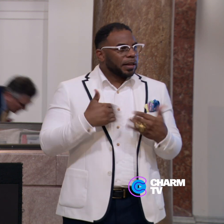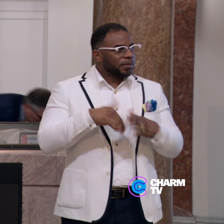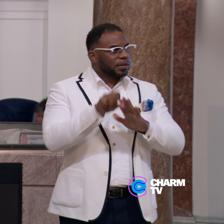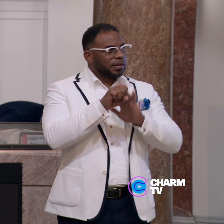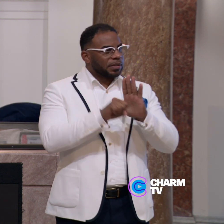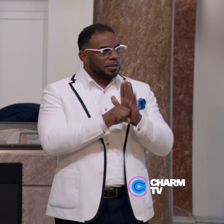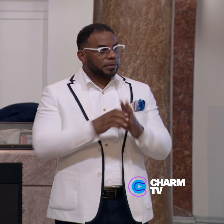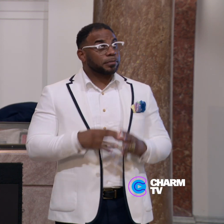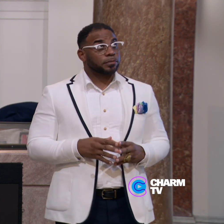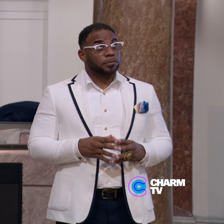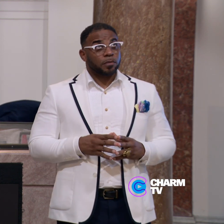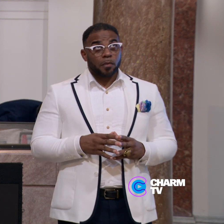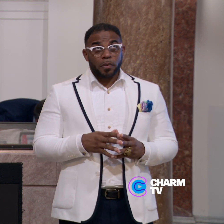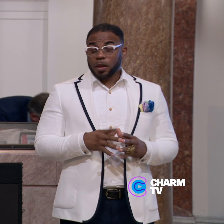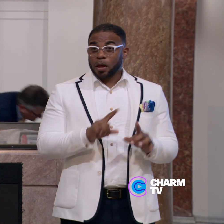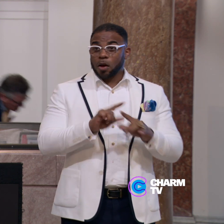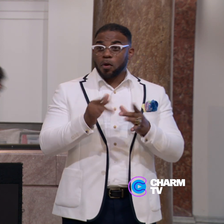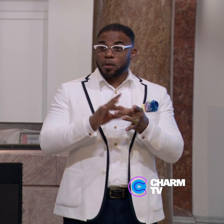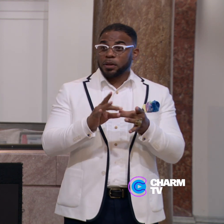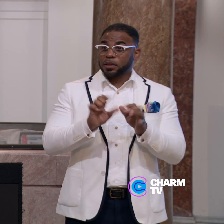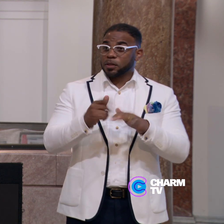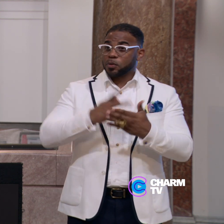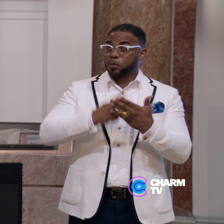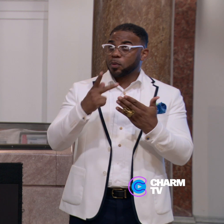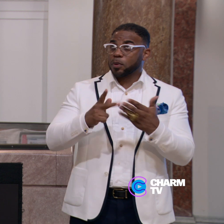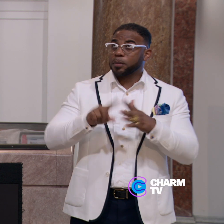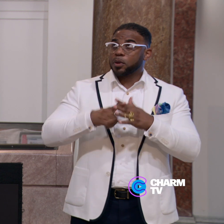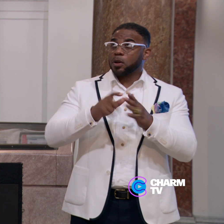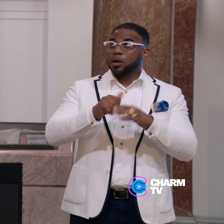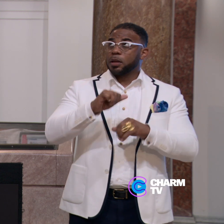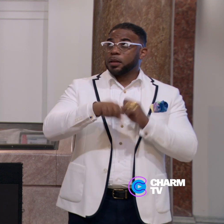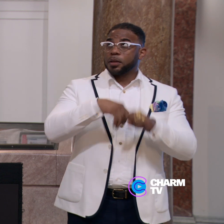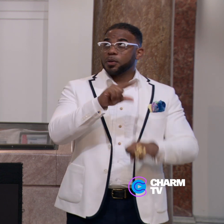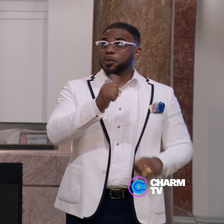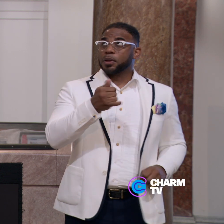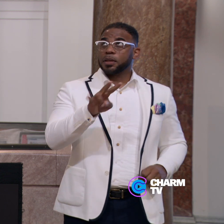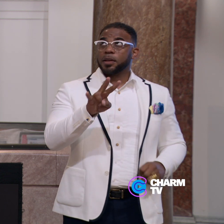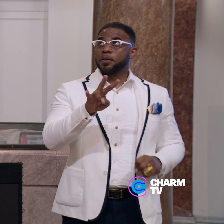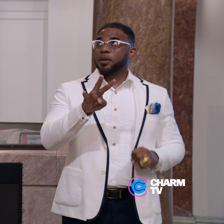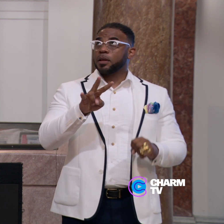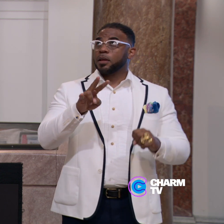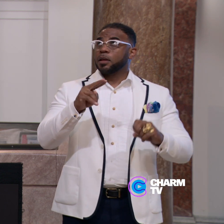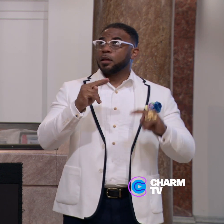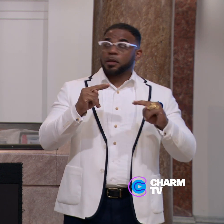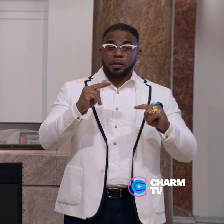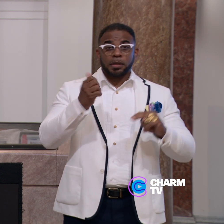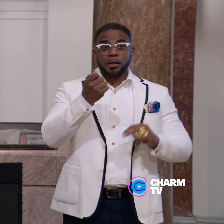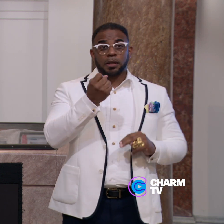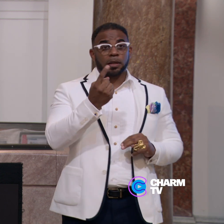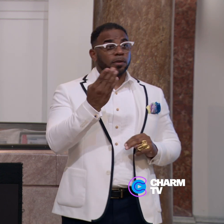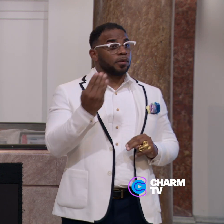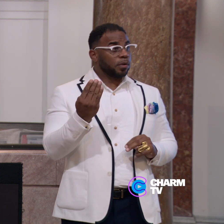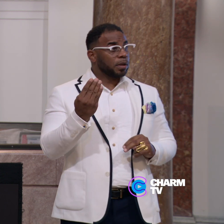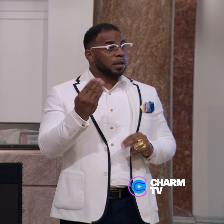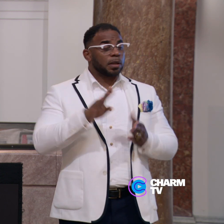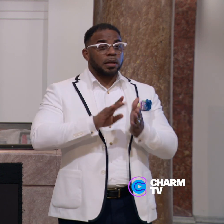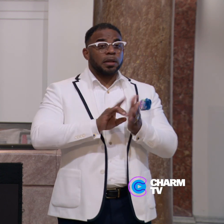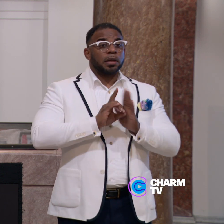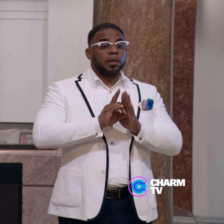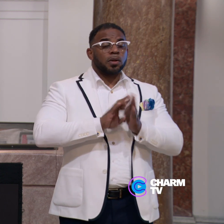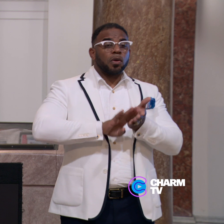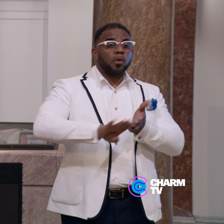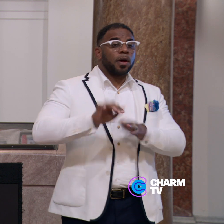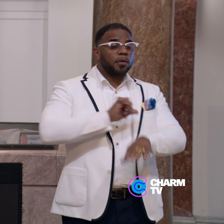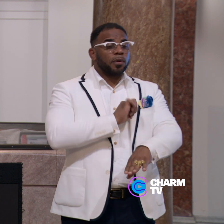in the state. As was already stated, this program was started in 2017, leveraging our 11-14 demonstration waiver authority.